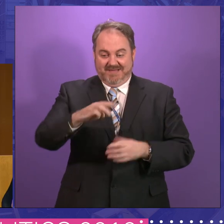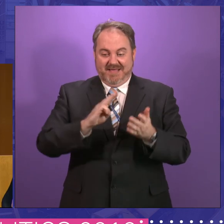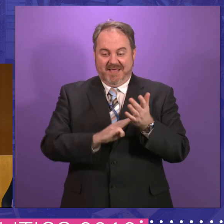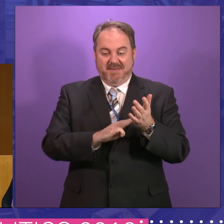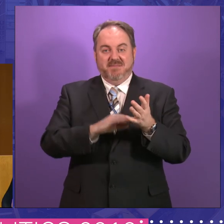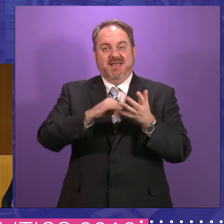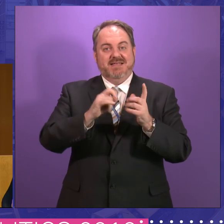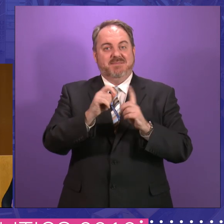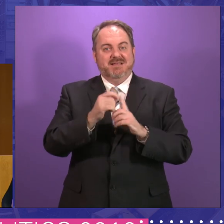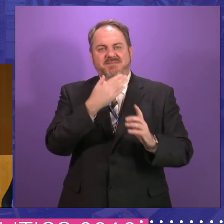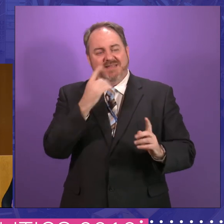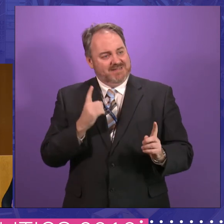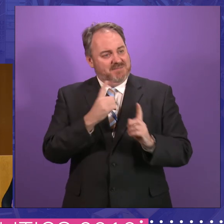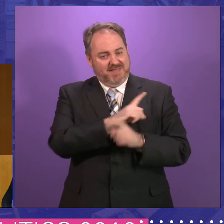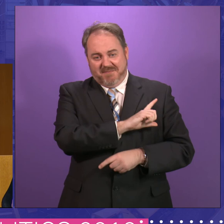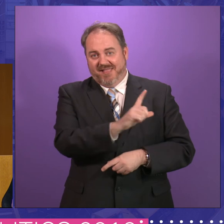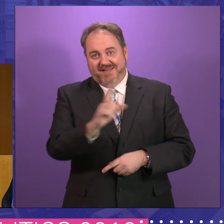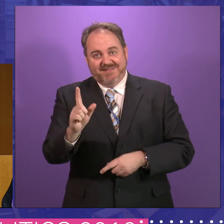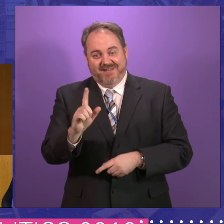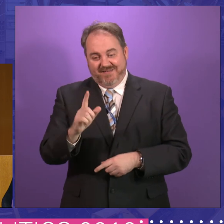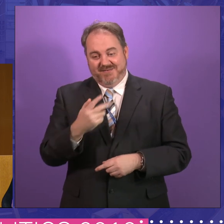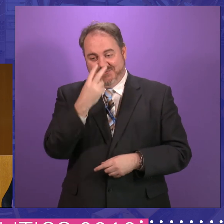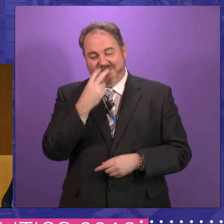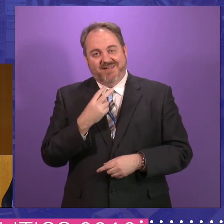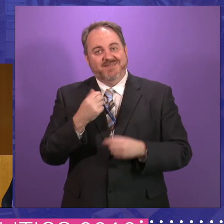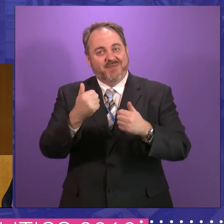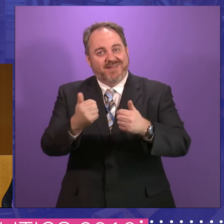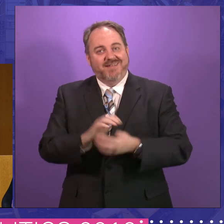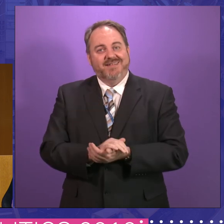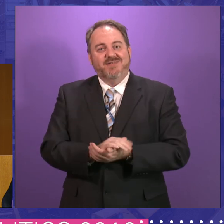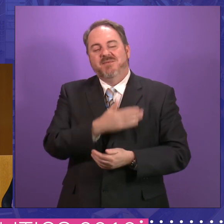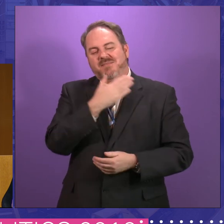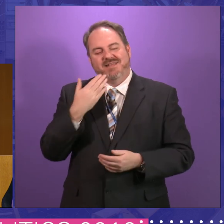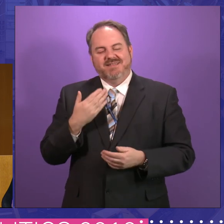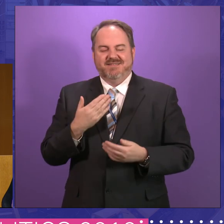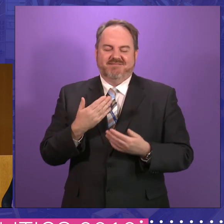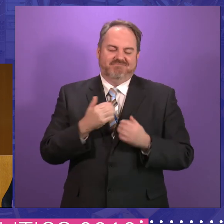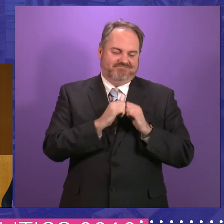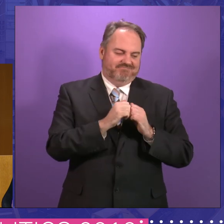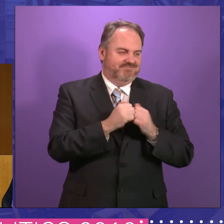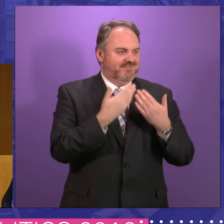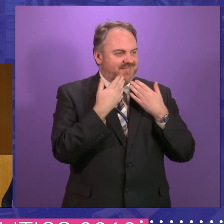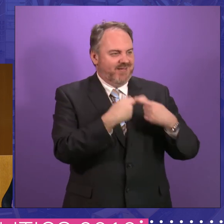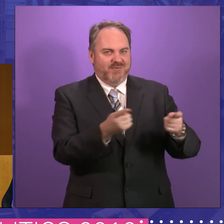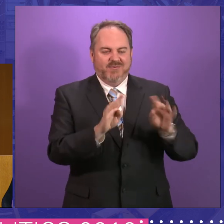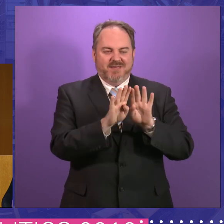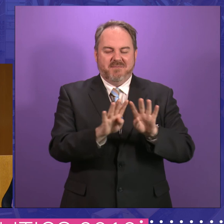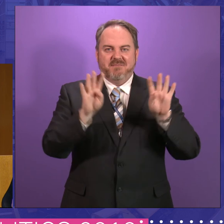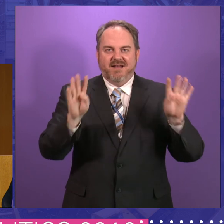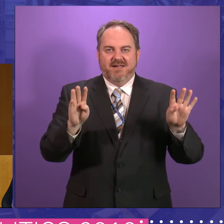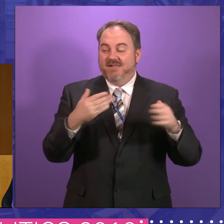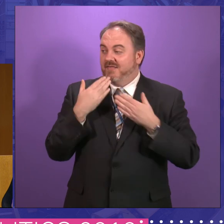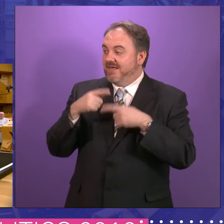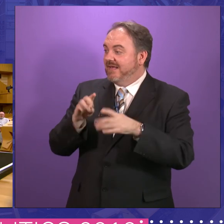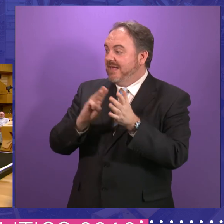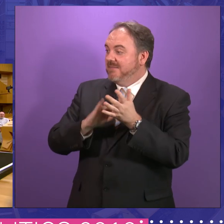and over a glass of wine, continue this conversation. Uh, but I'd like, if I can, you to join me in thanking our panel. I'd like you to thank the many MSPs